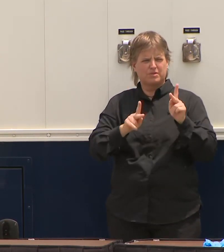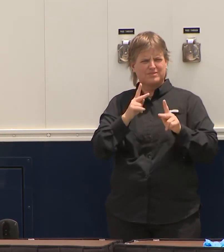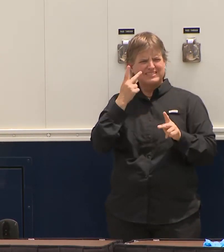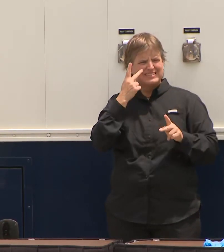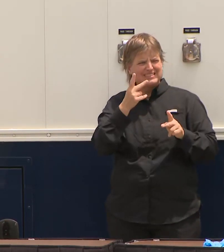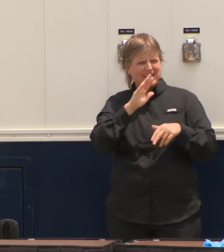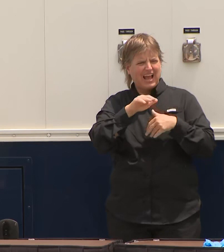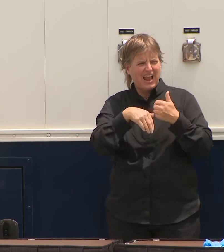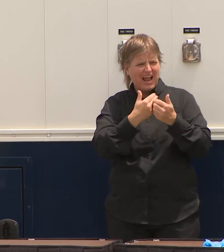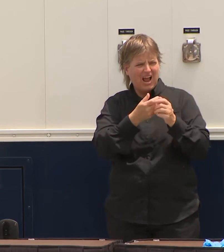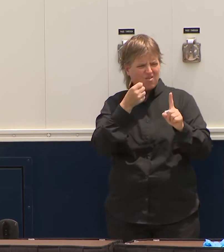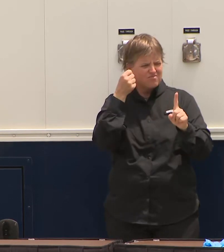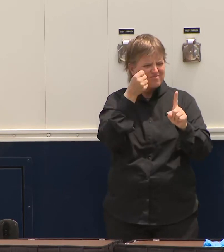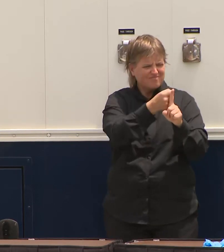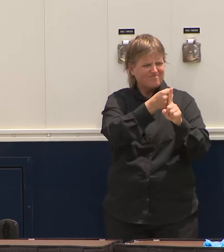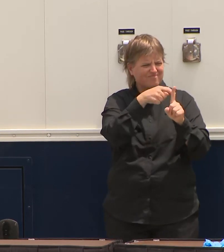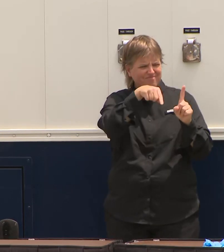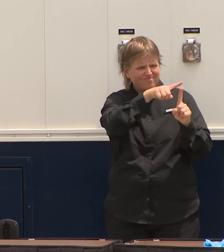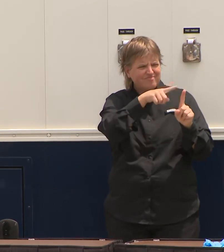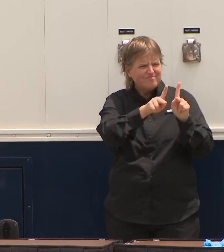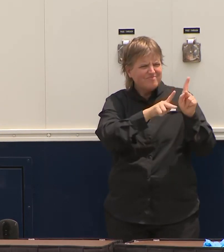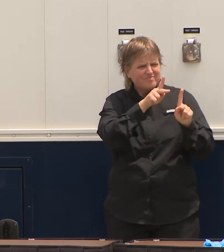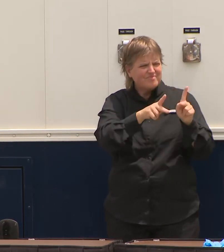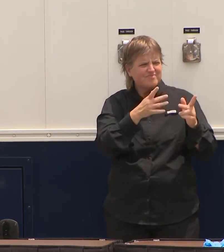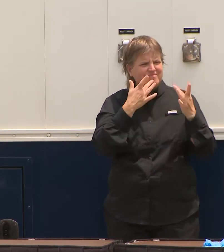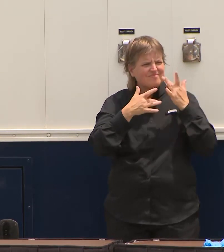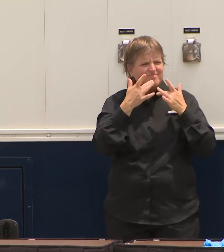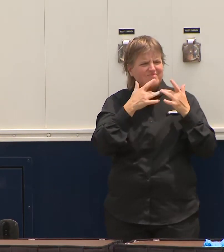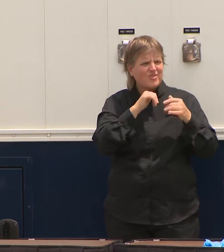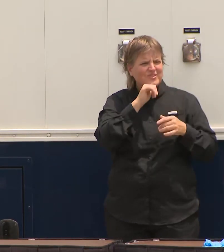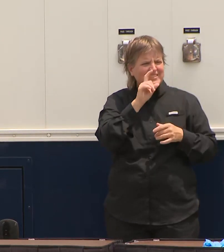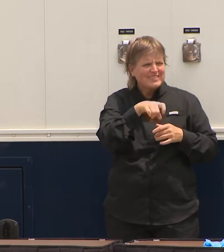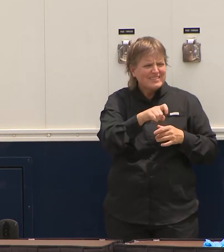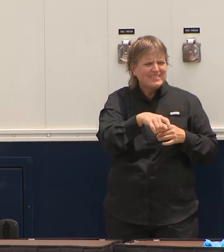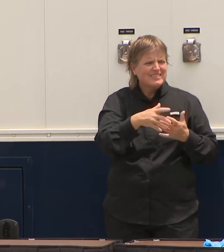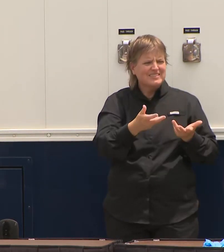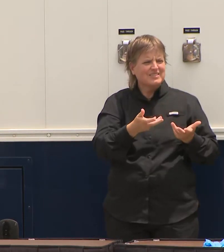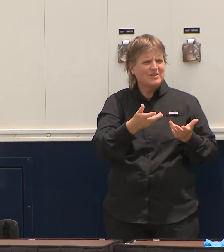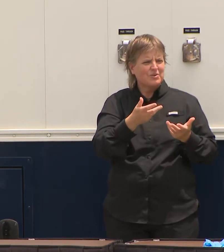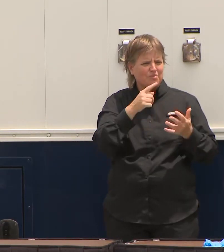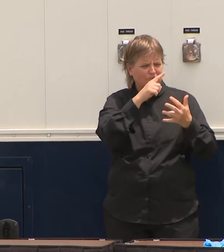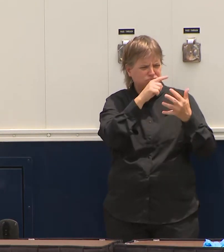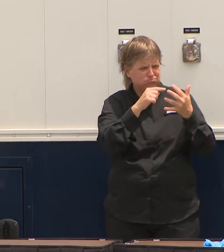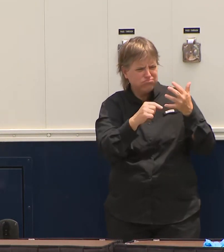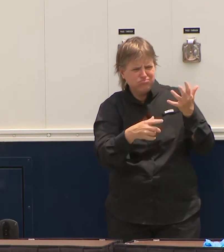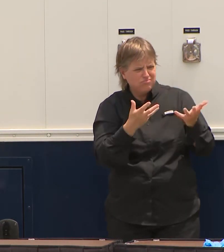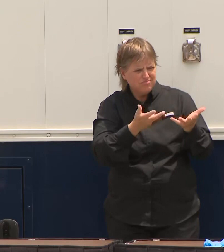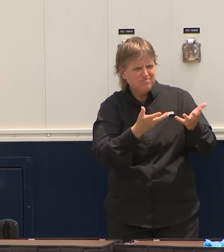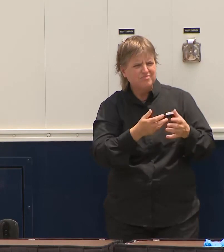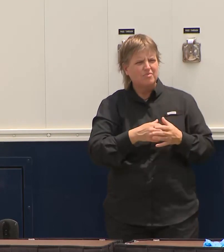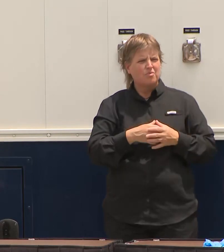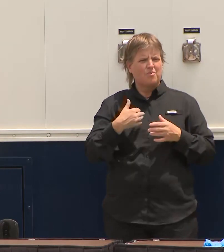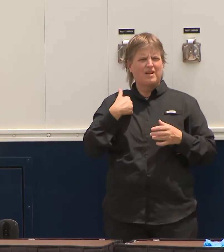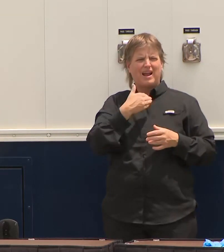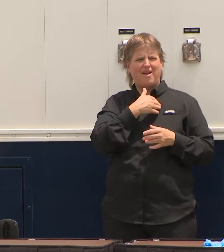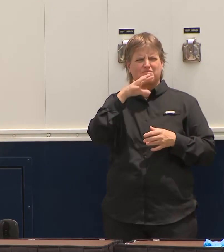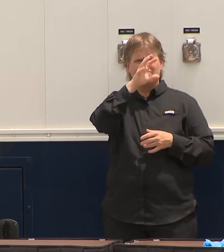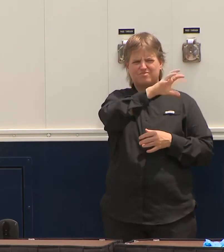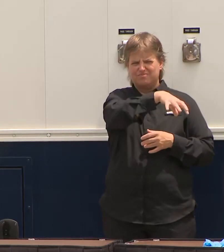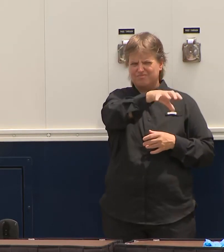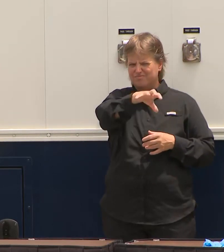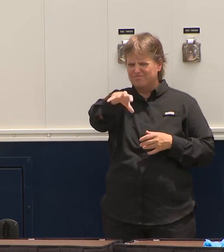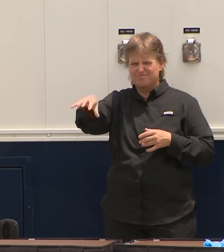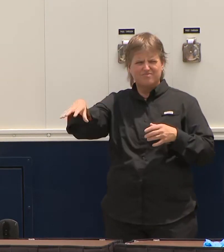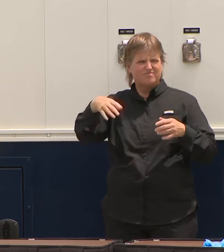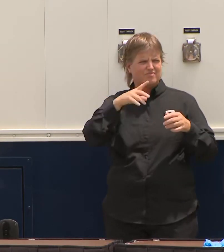not getting what they need. Now, we have drive-thru testing centers, and it's open for everyone, but maybe the message hasn't. So we're looking at that. We're doing some